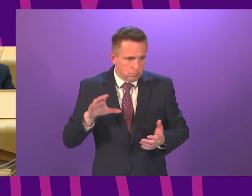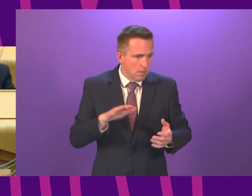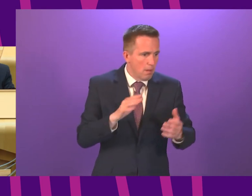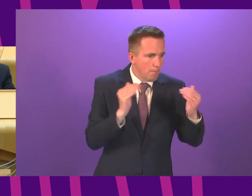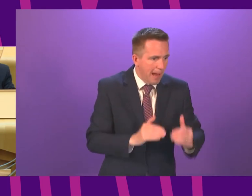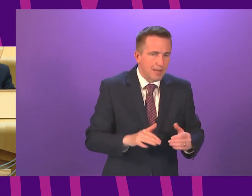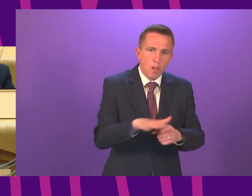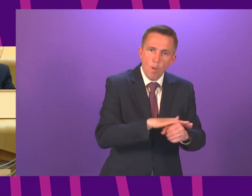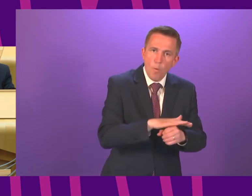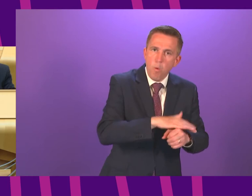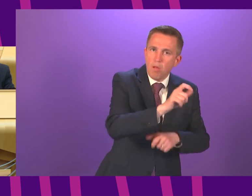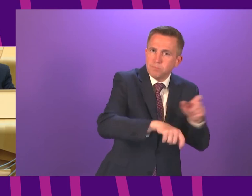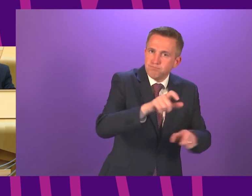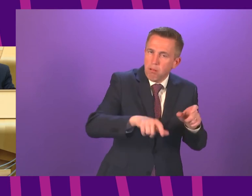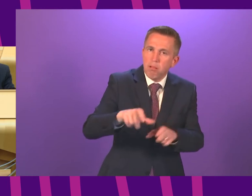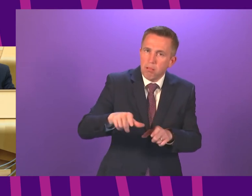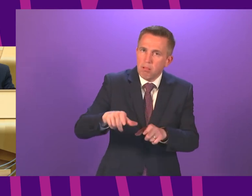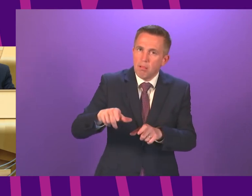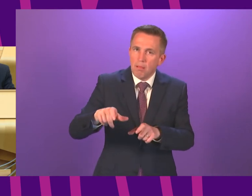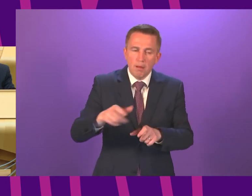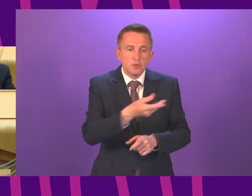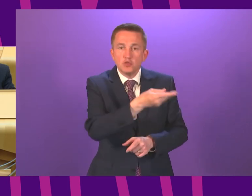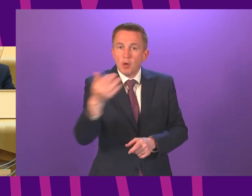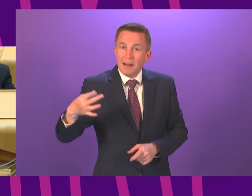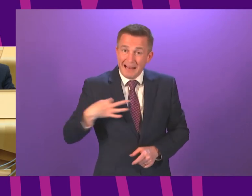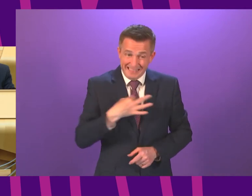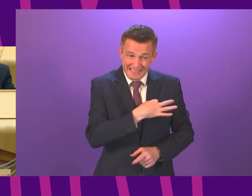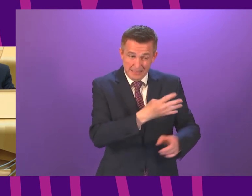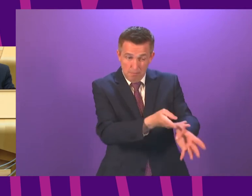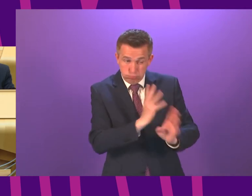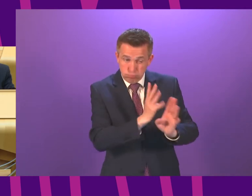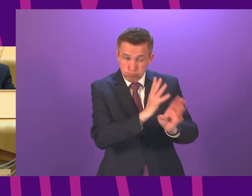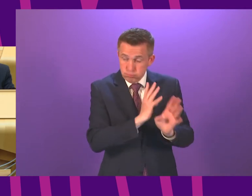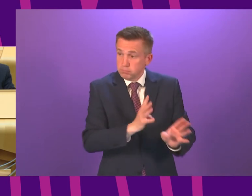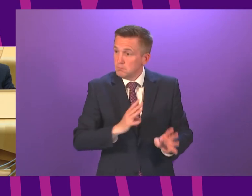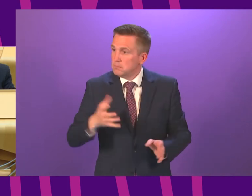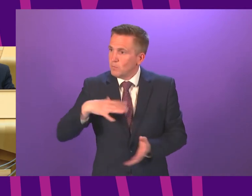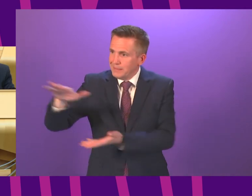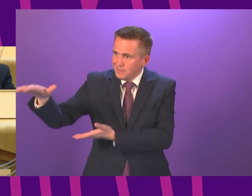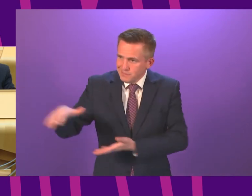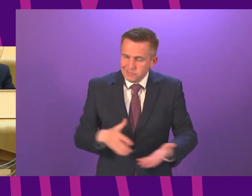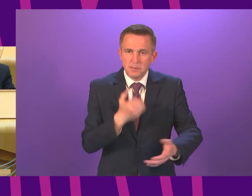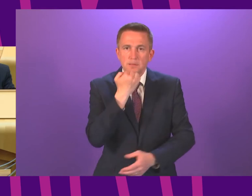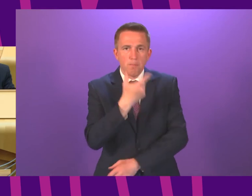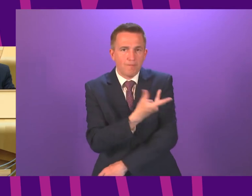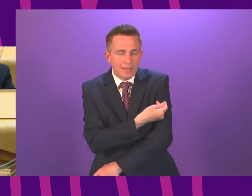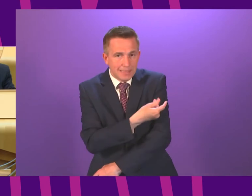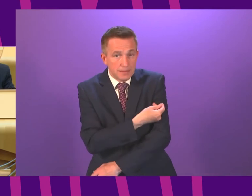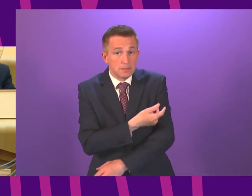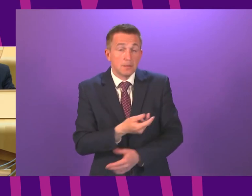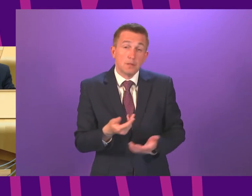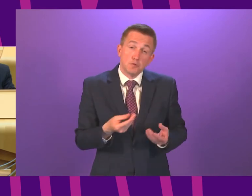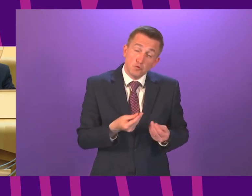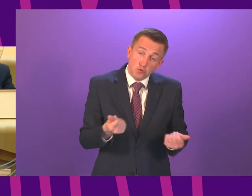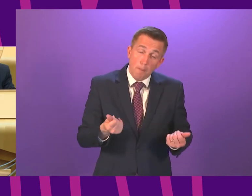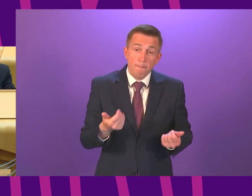people and mass vaccination clinics that get people through as quickly as possible but there will be some people for whom travel to a